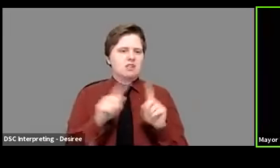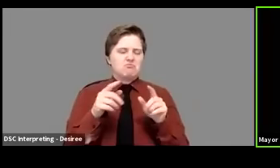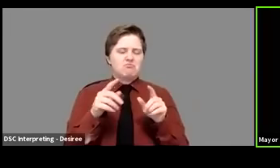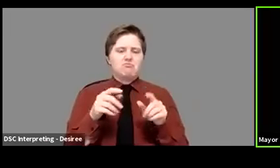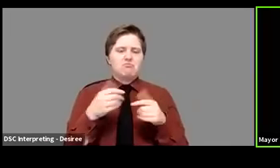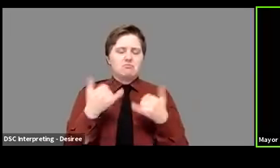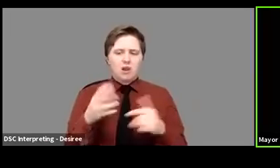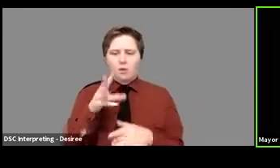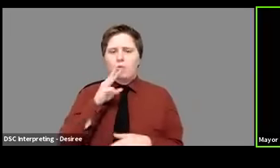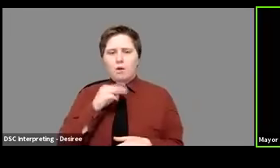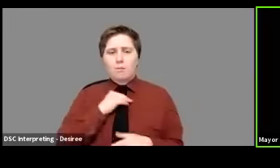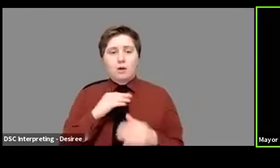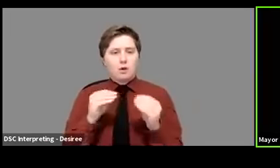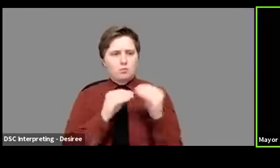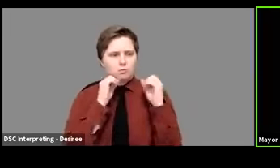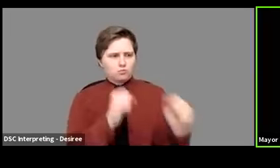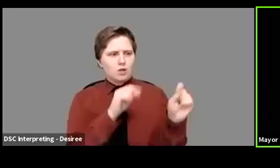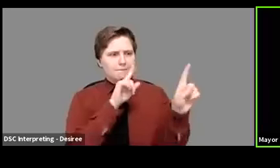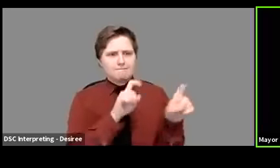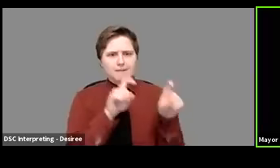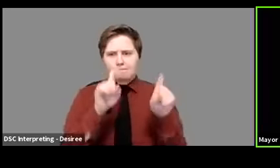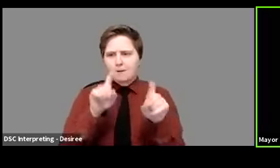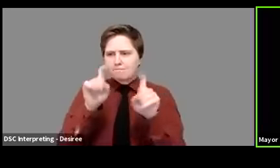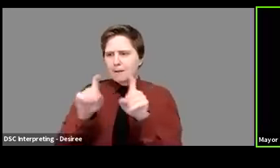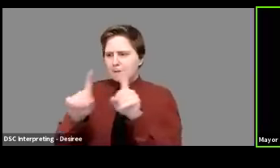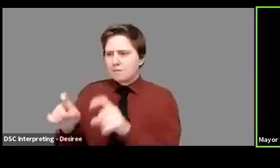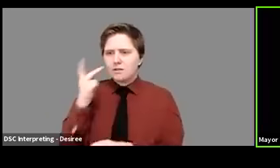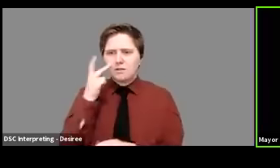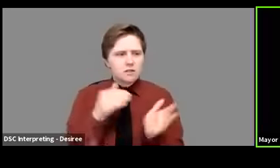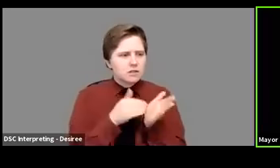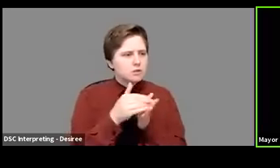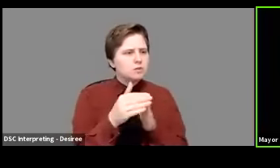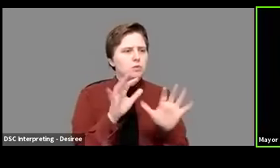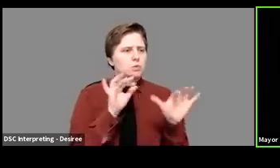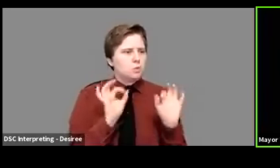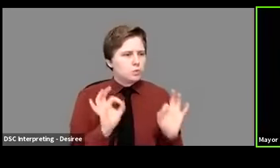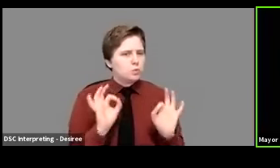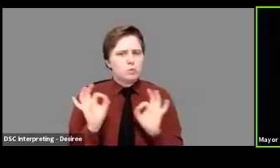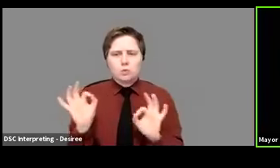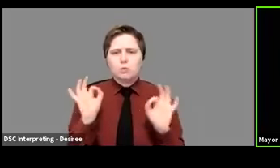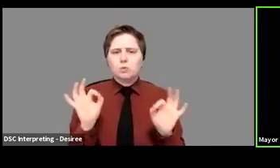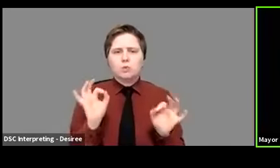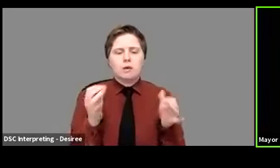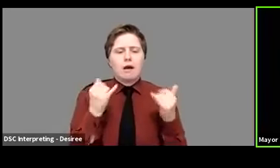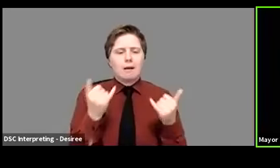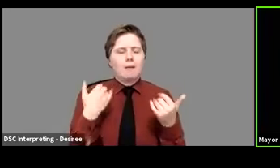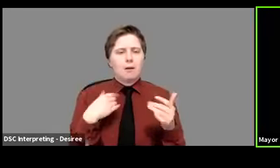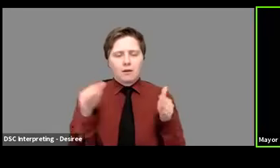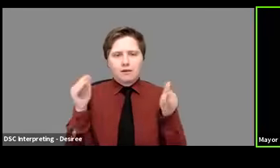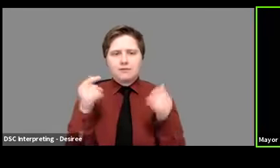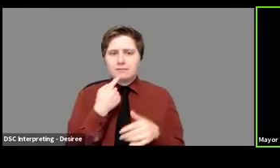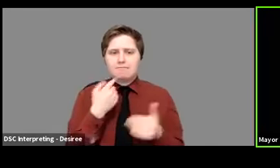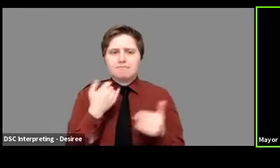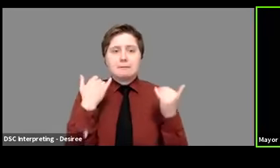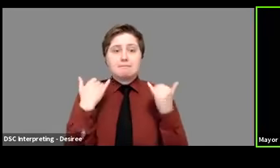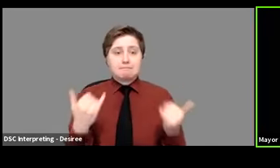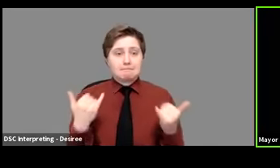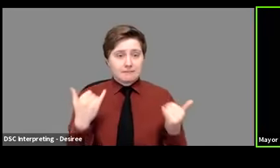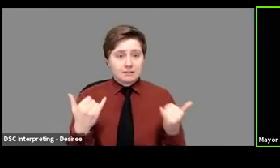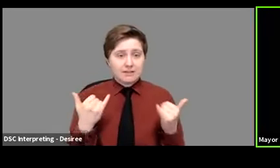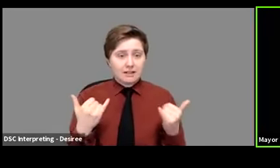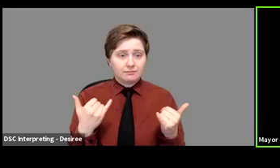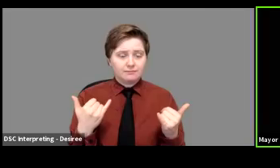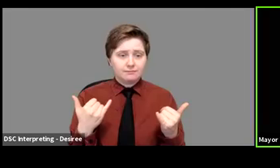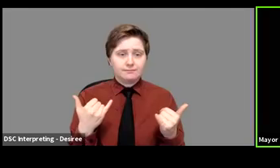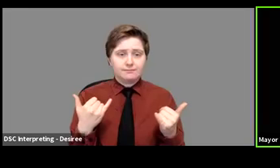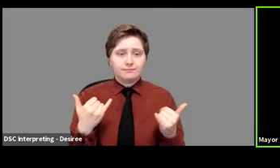more robust testing that we're seeing in the community continues. And I want to highlight that today is the day